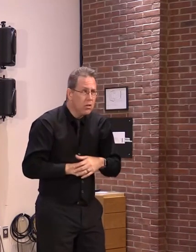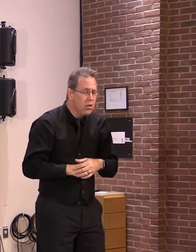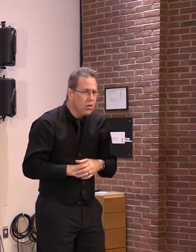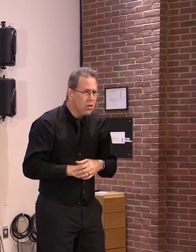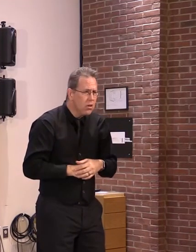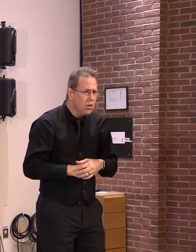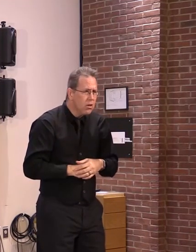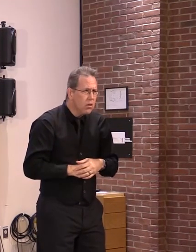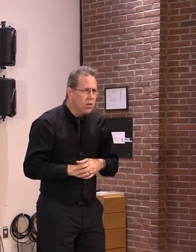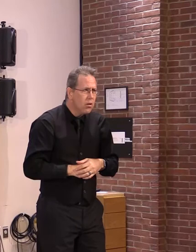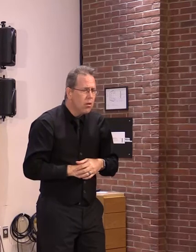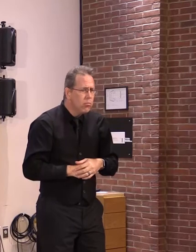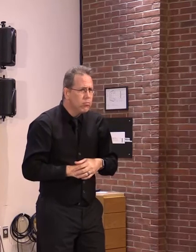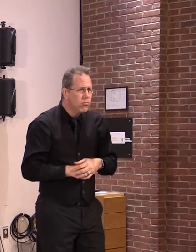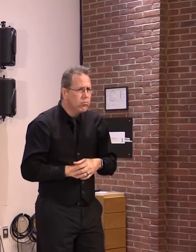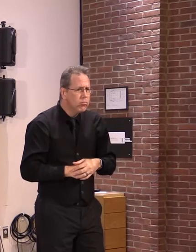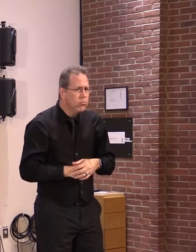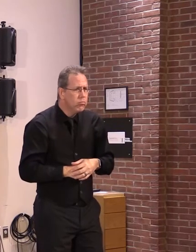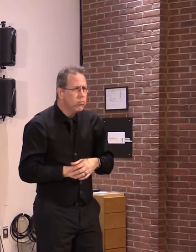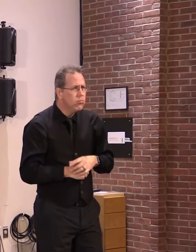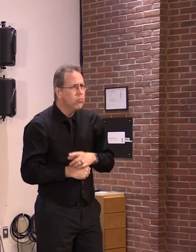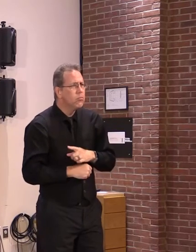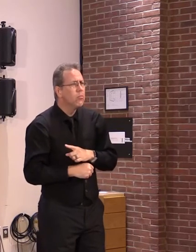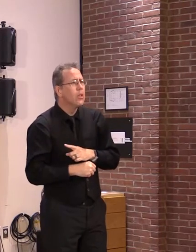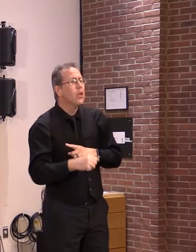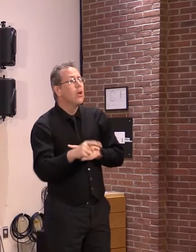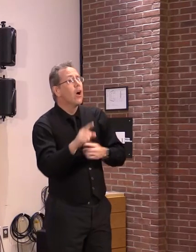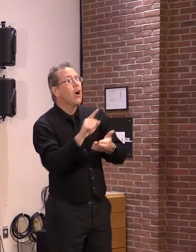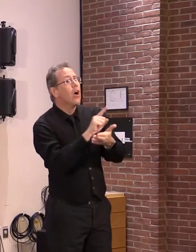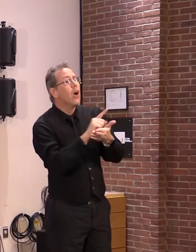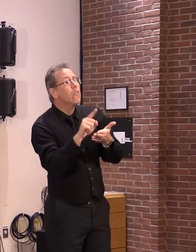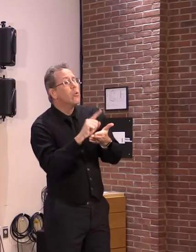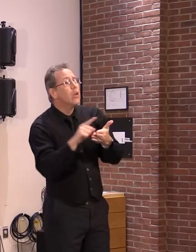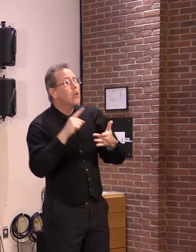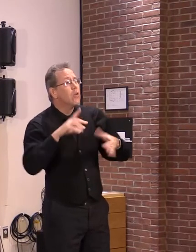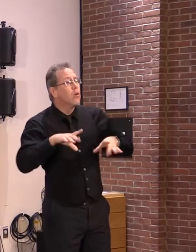So, no, there won't be weekly case counts in the report.